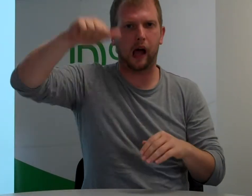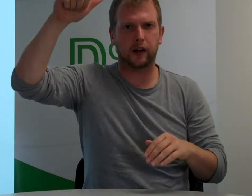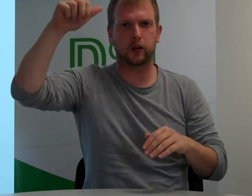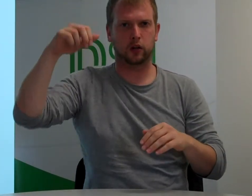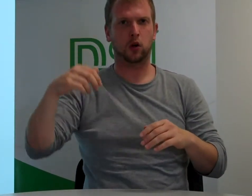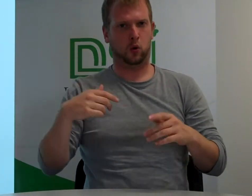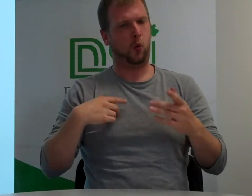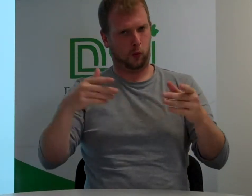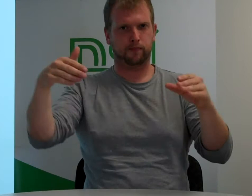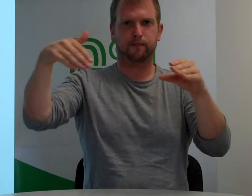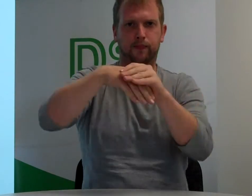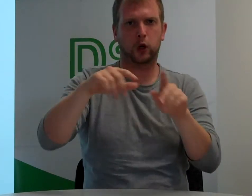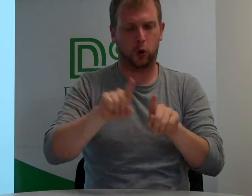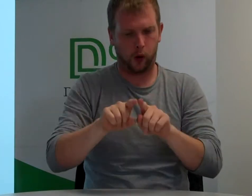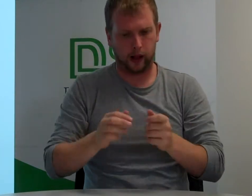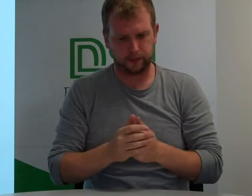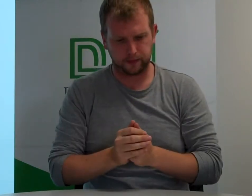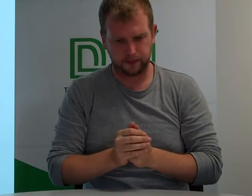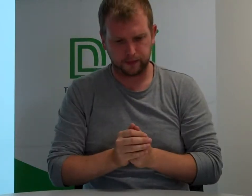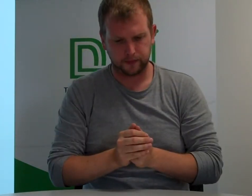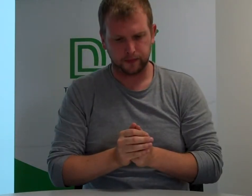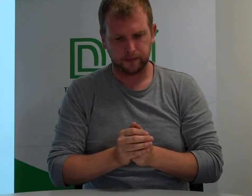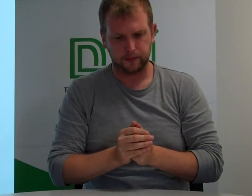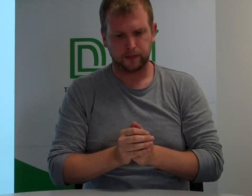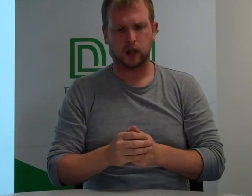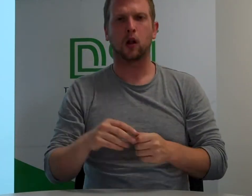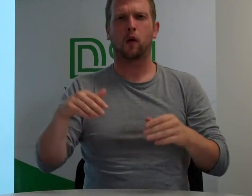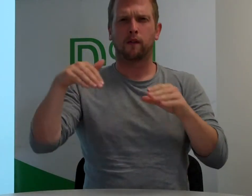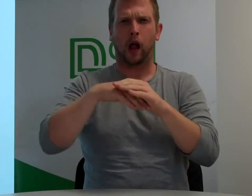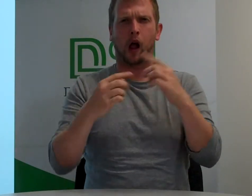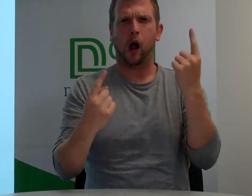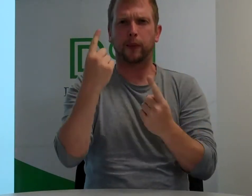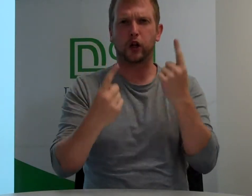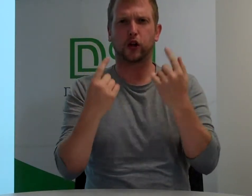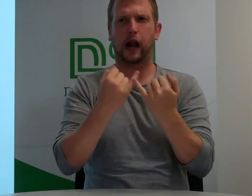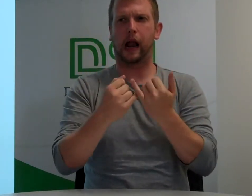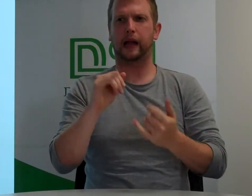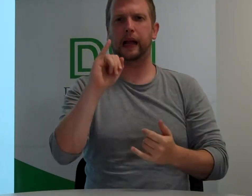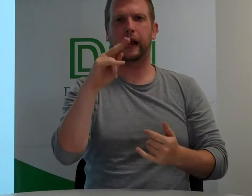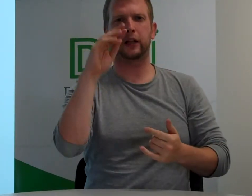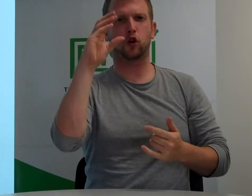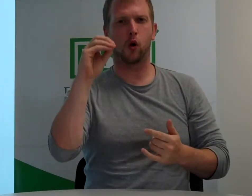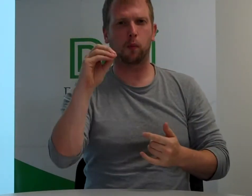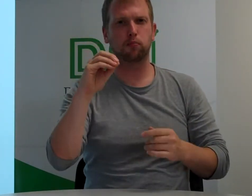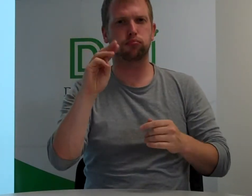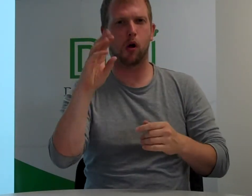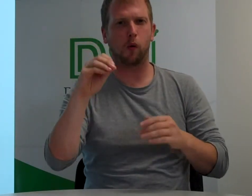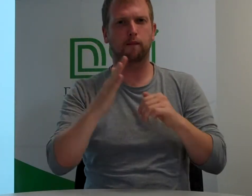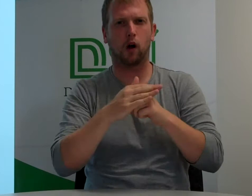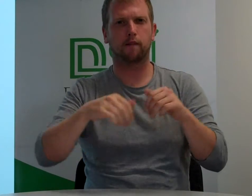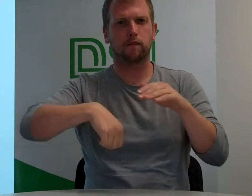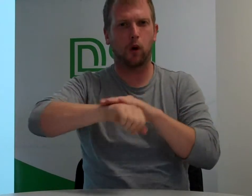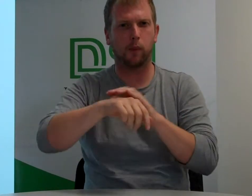adults as well. Companies like Injurpro, the